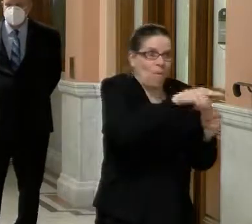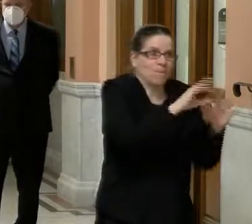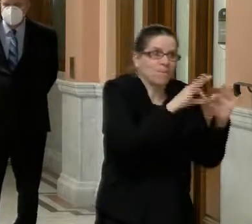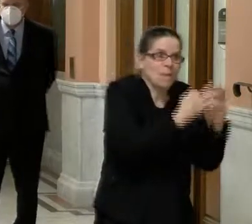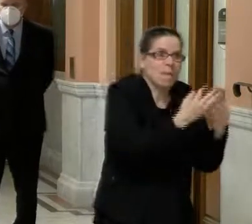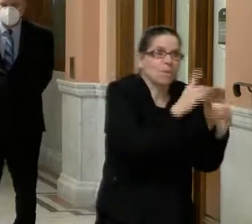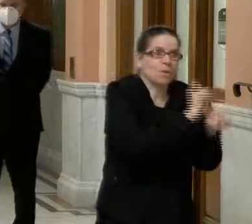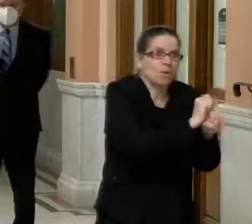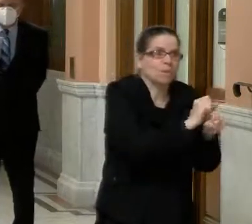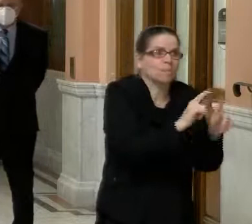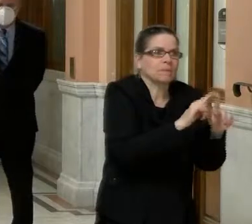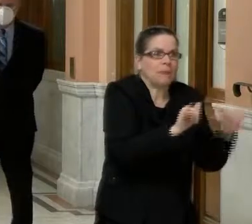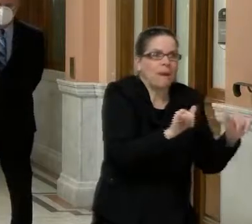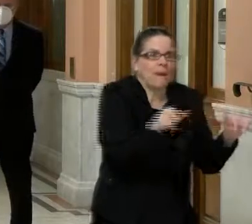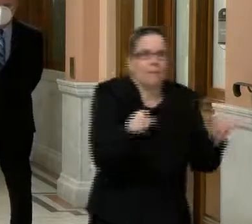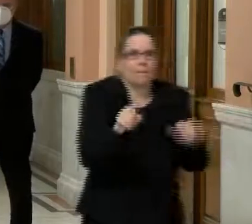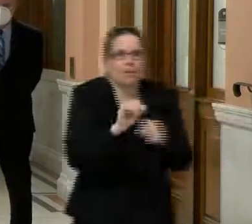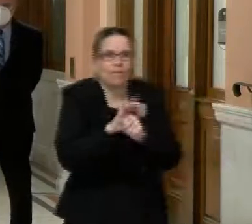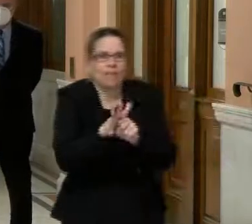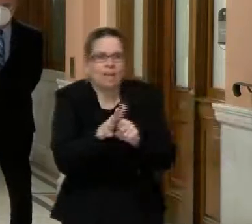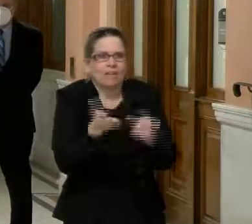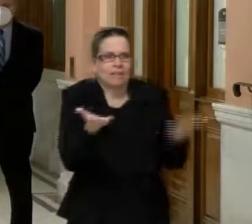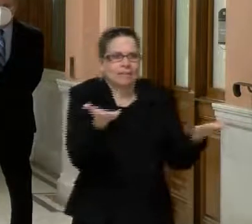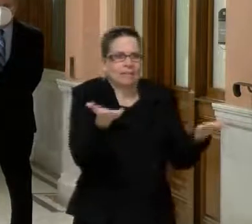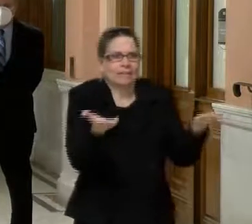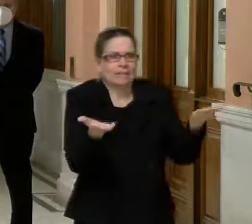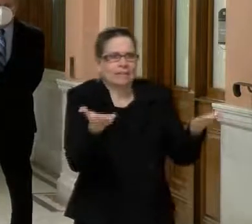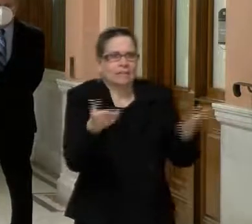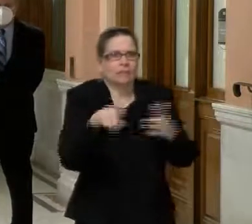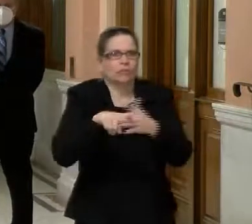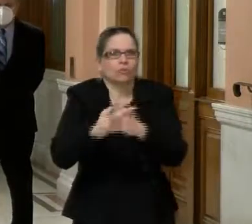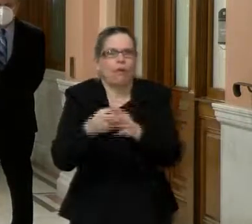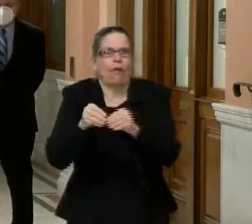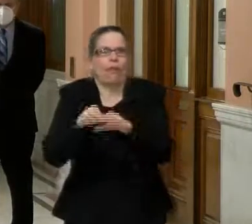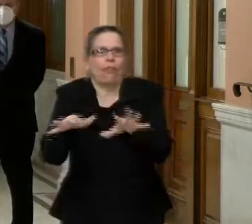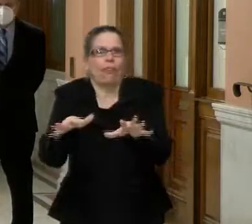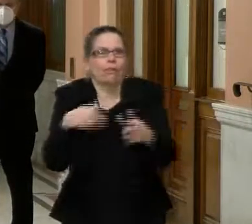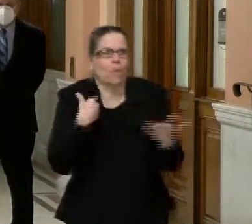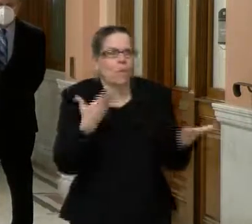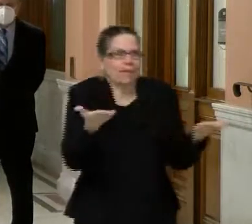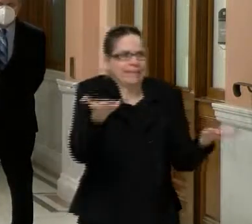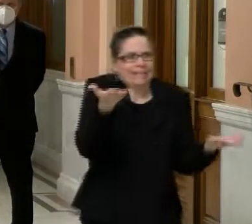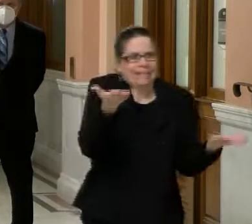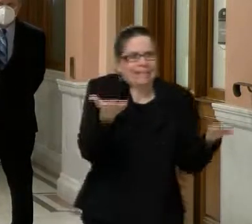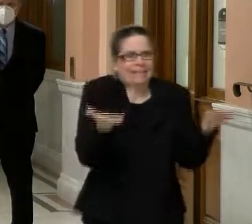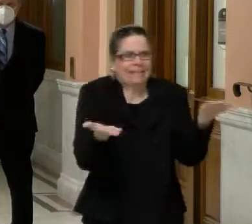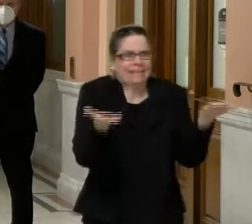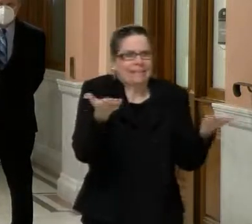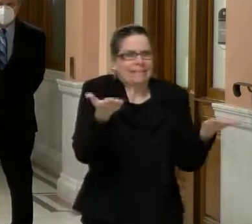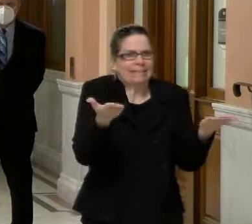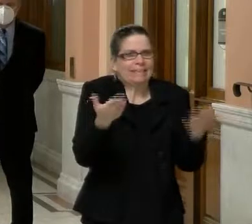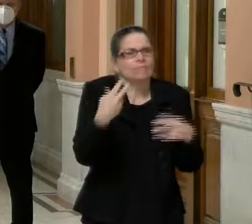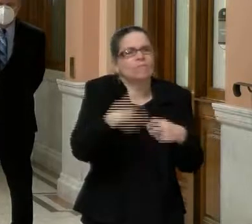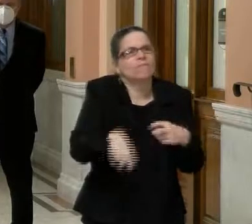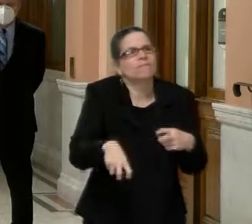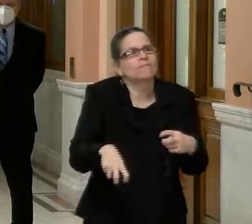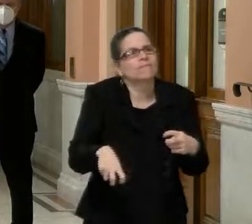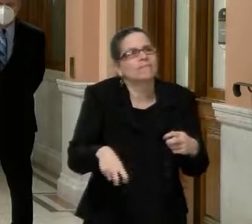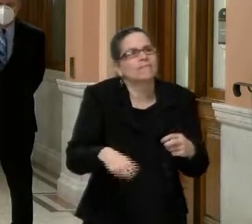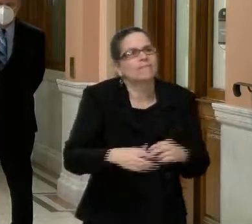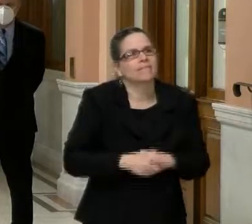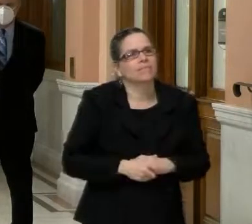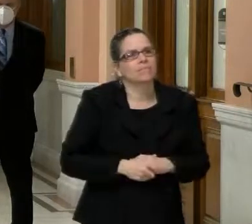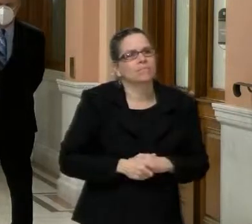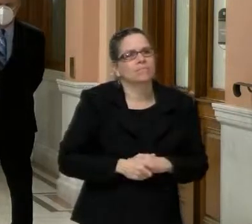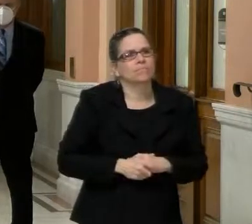the impacts, uh, of a spreading virus. So look at, I think, like I, I mentioned,